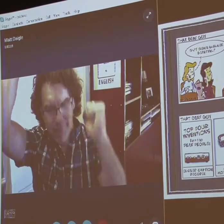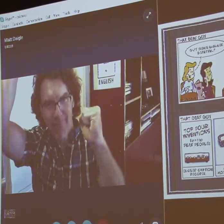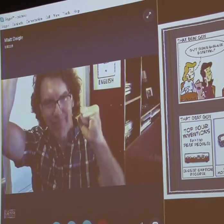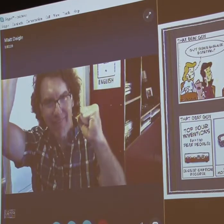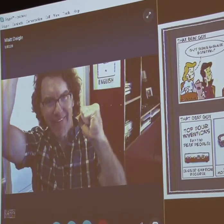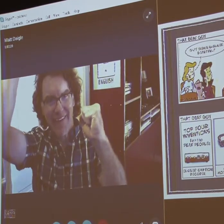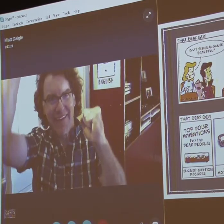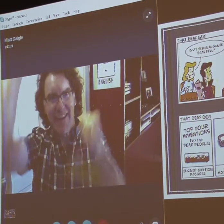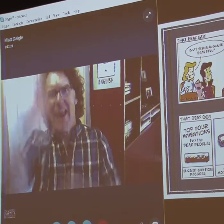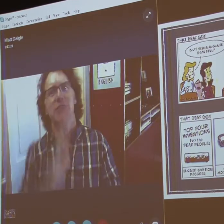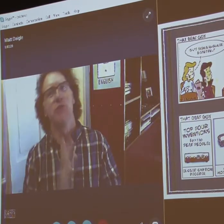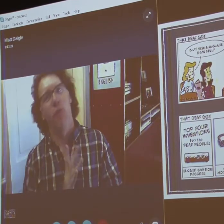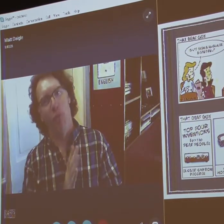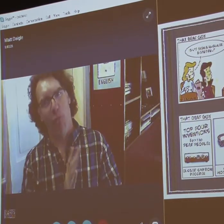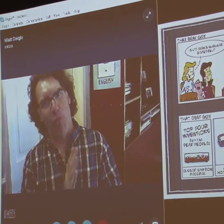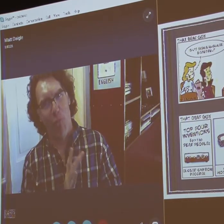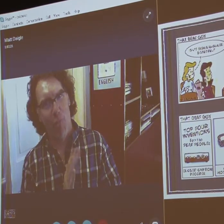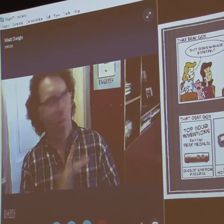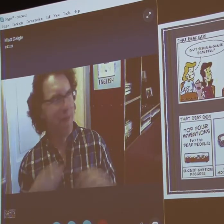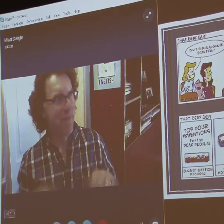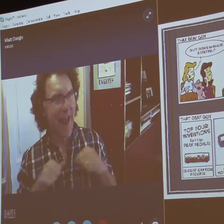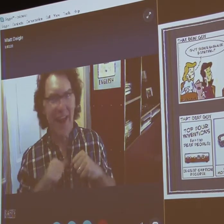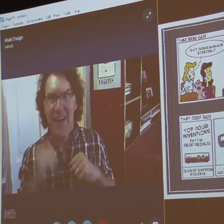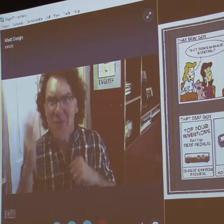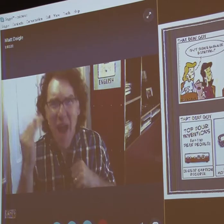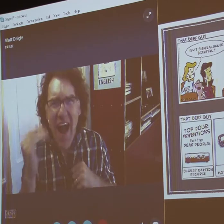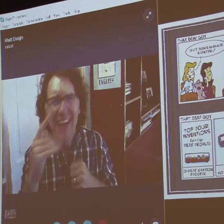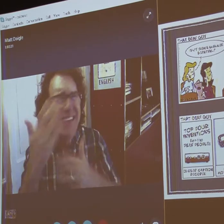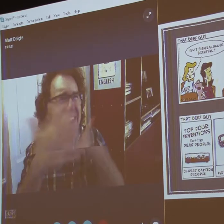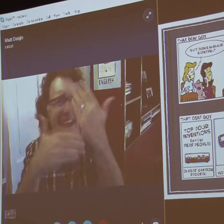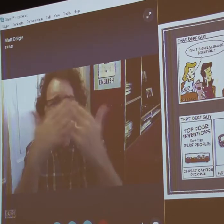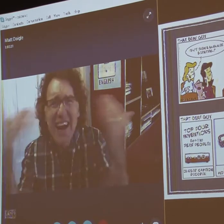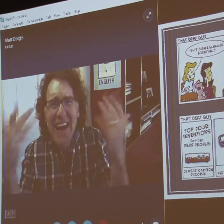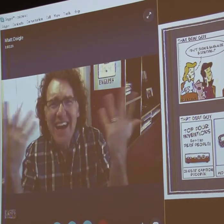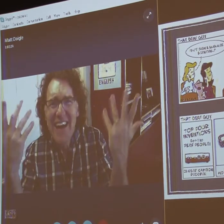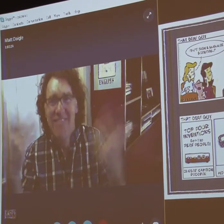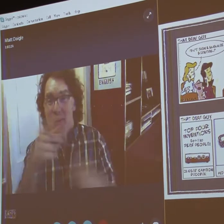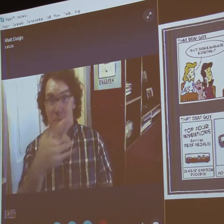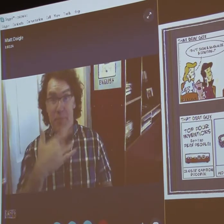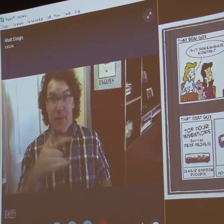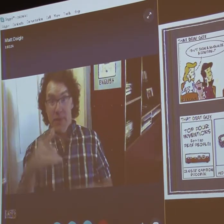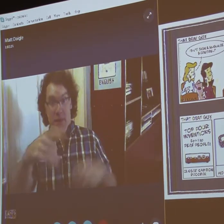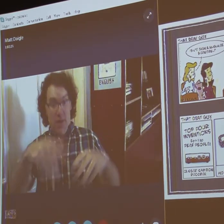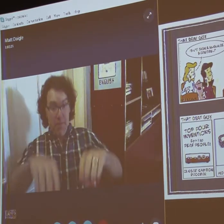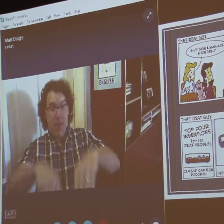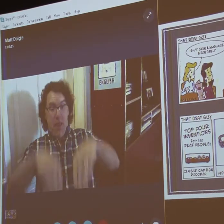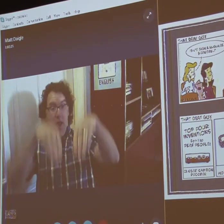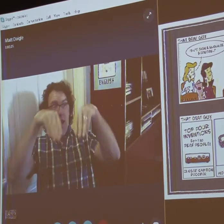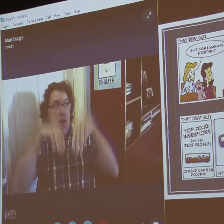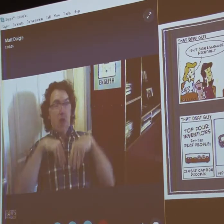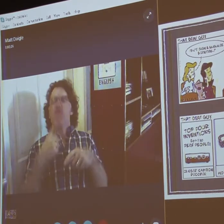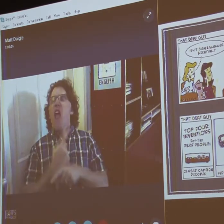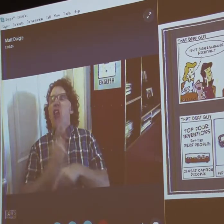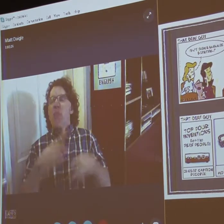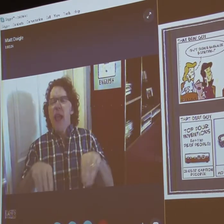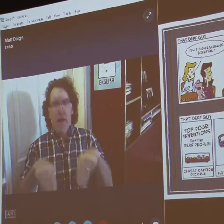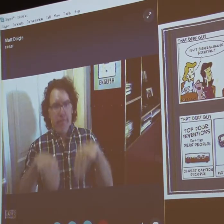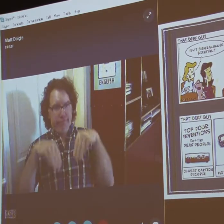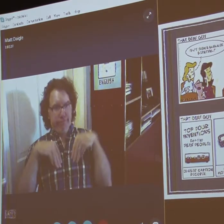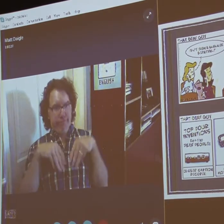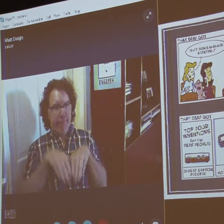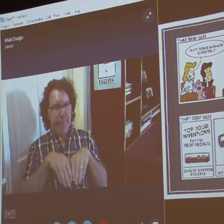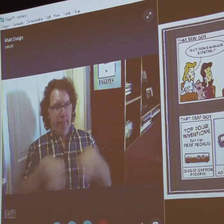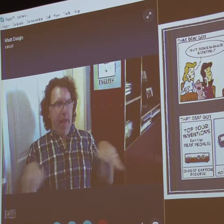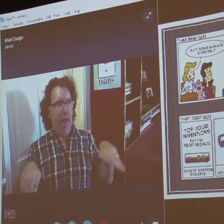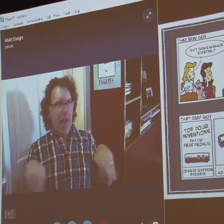Oh, raise your hand if you live in cold country. Yeah, it's not. Man. Oh, man. We can put, if you put a blanket on,